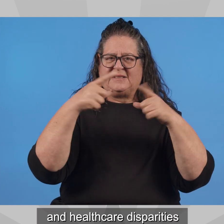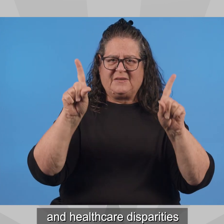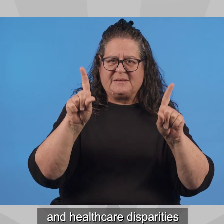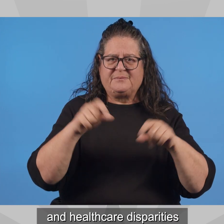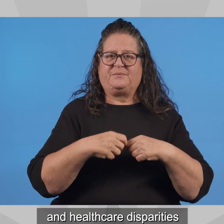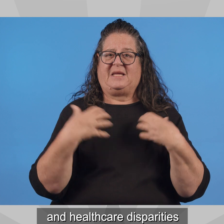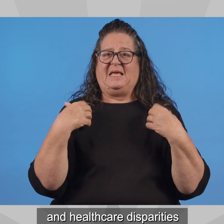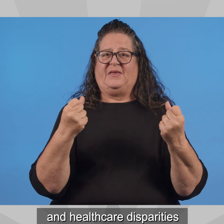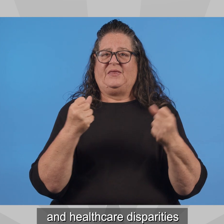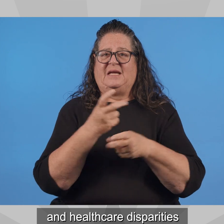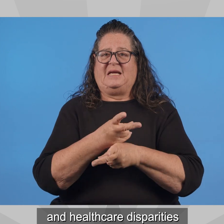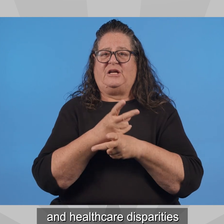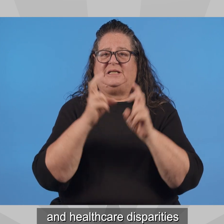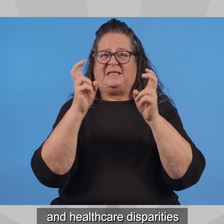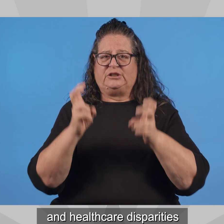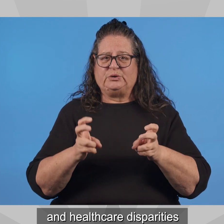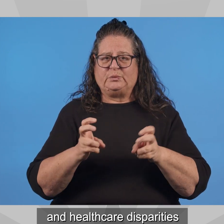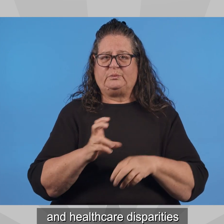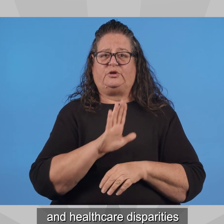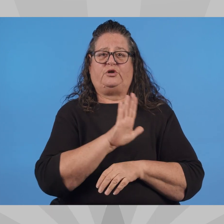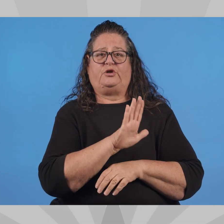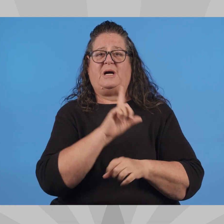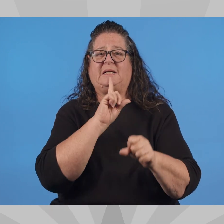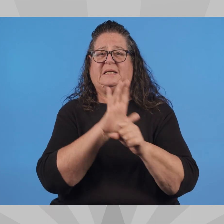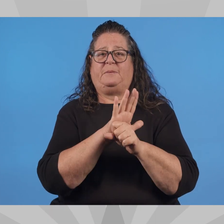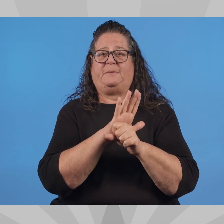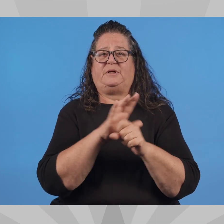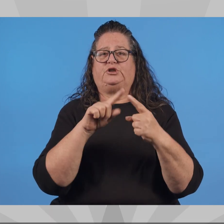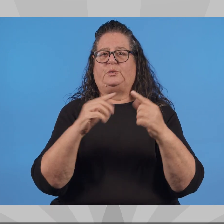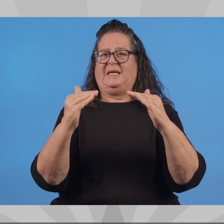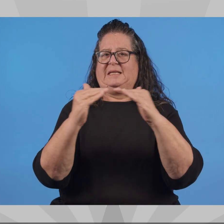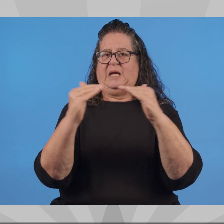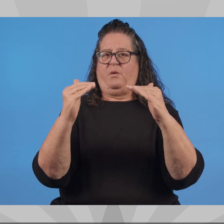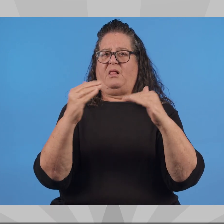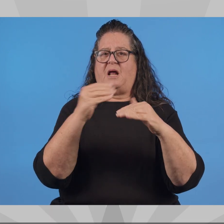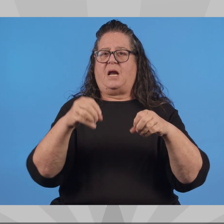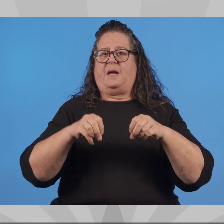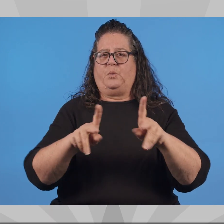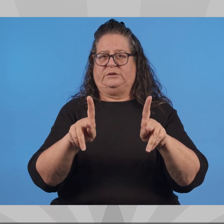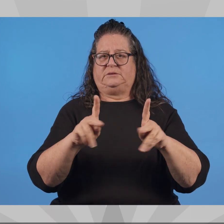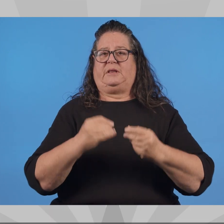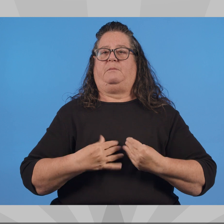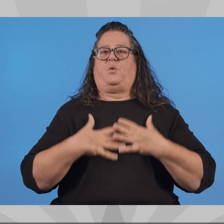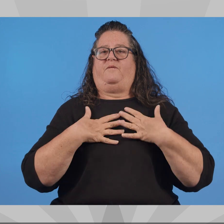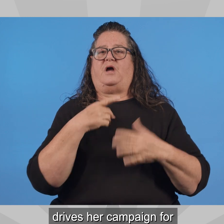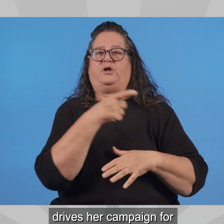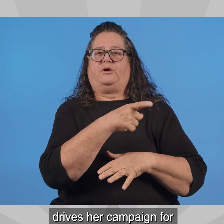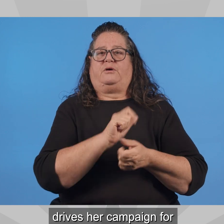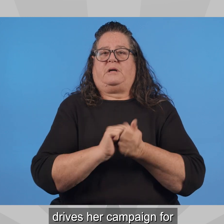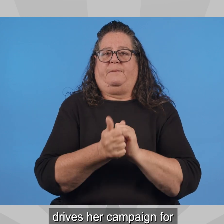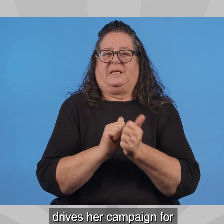health care disparities with empathy and expertise. Her commitment to equality and opportunity